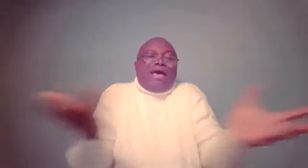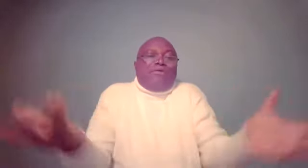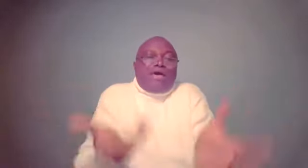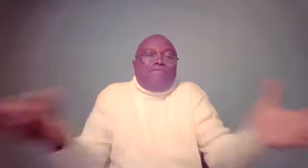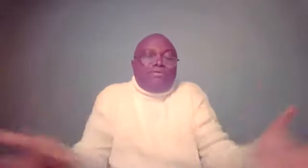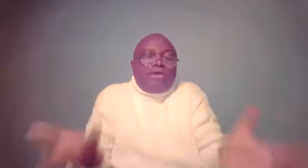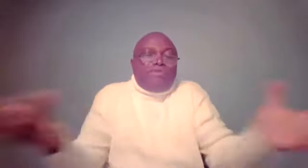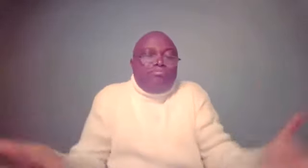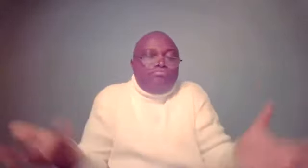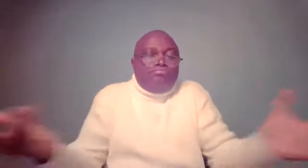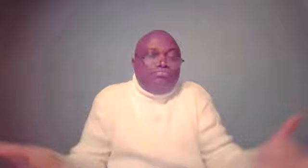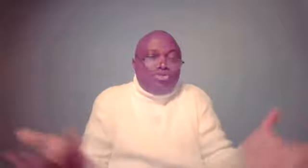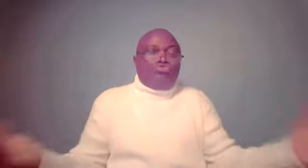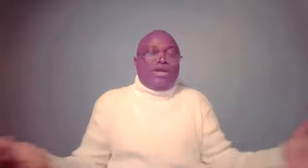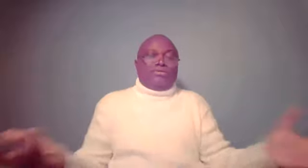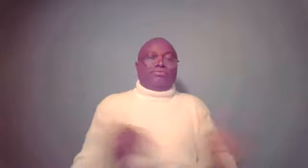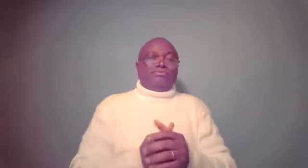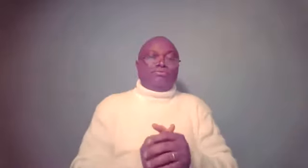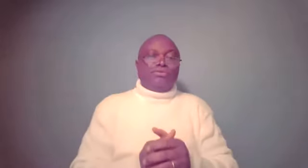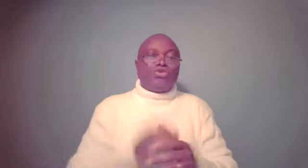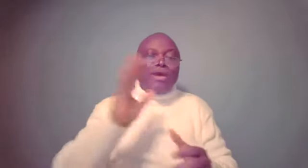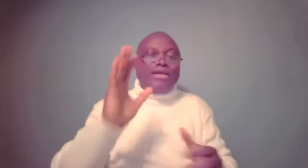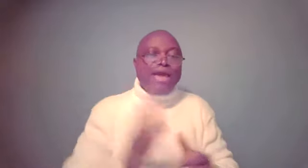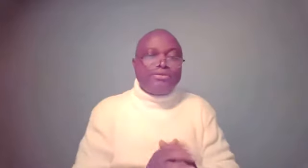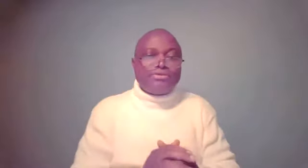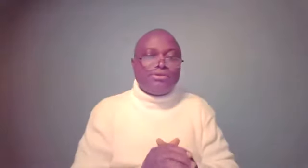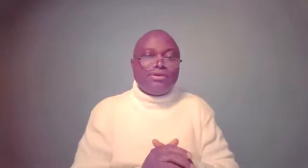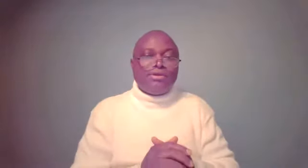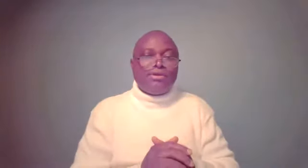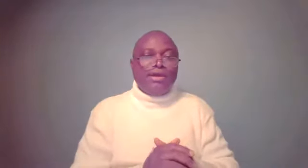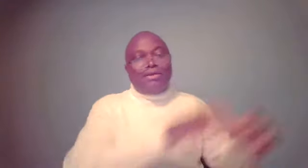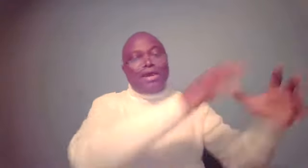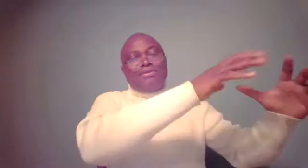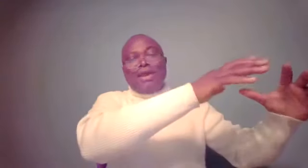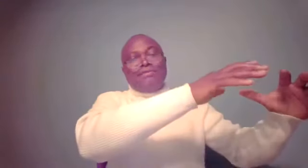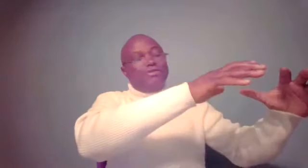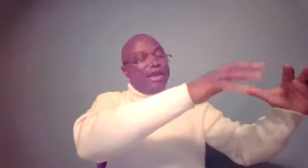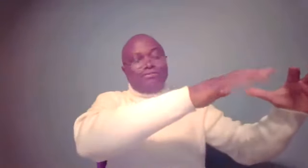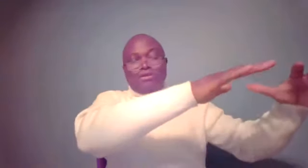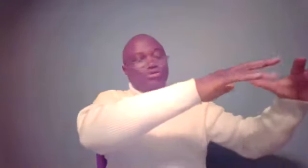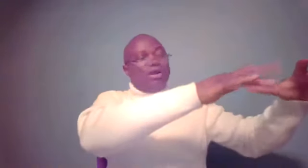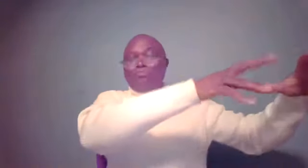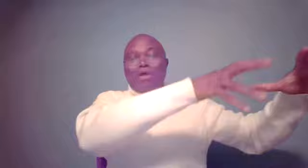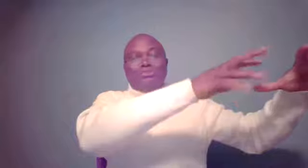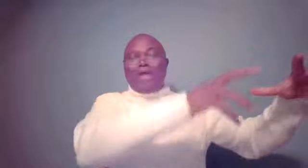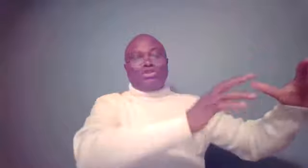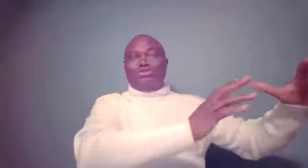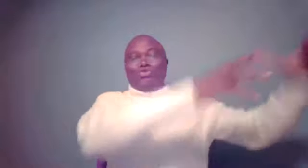having children. 20 years. And, and, and, and God had promised blessings to